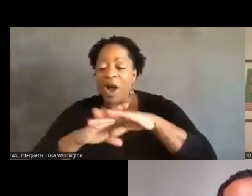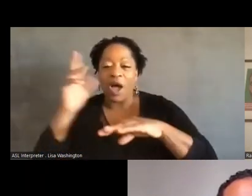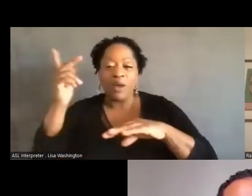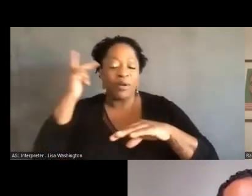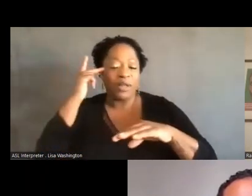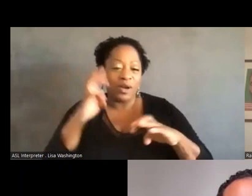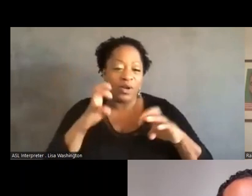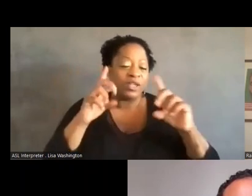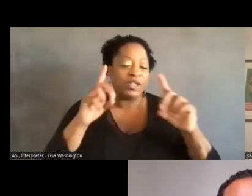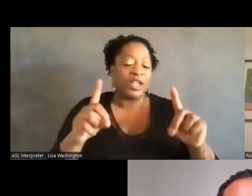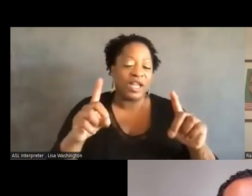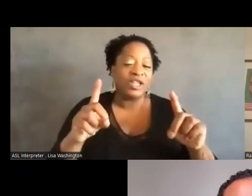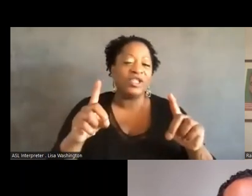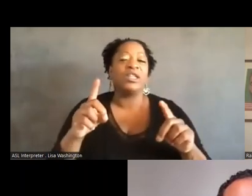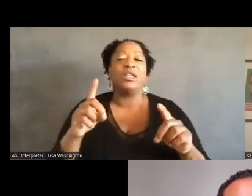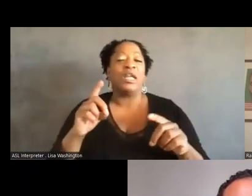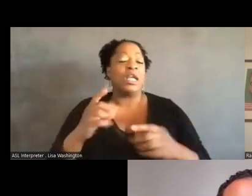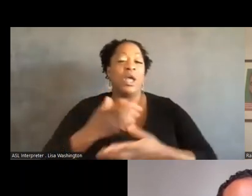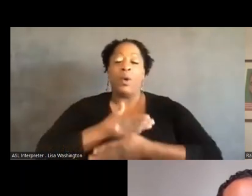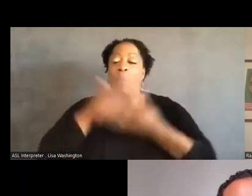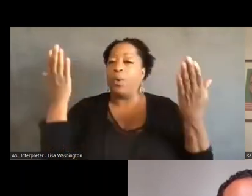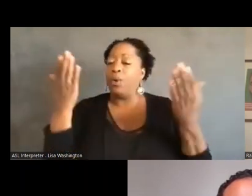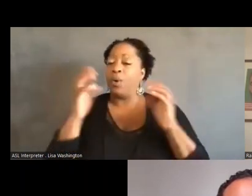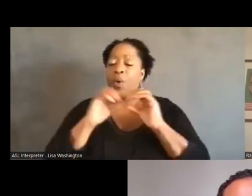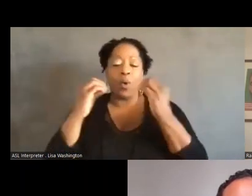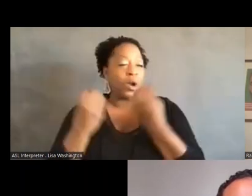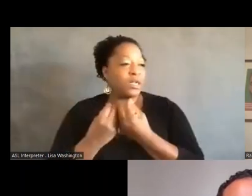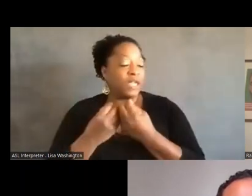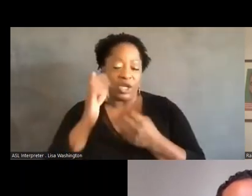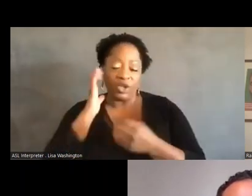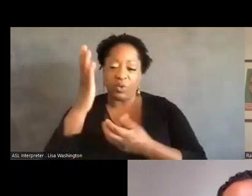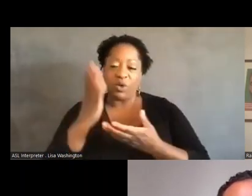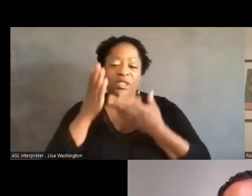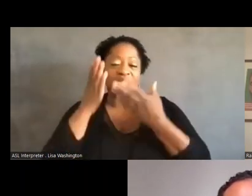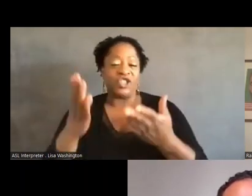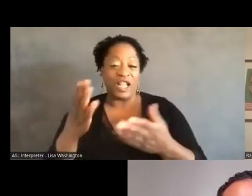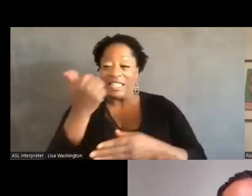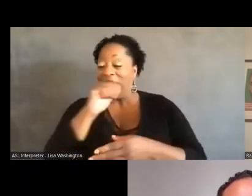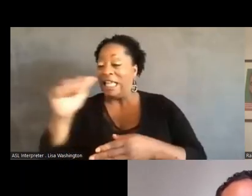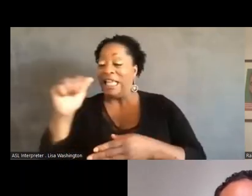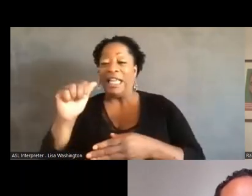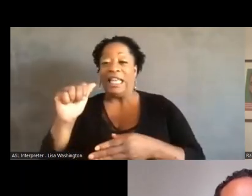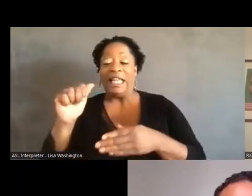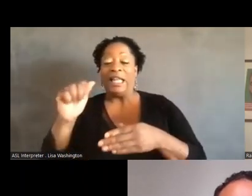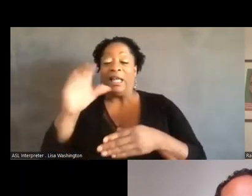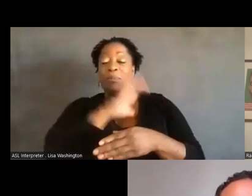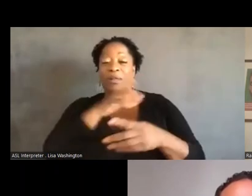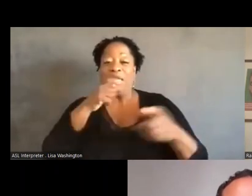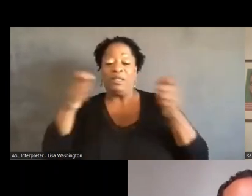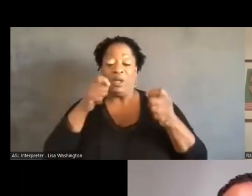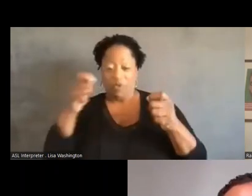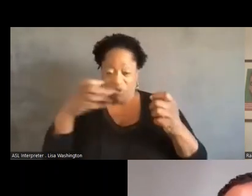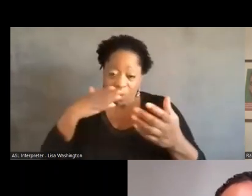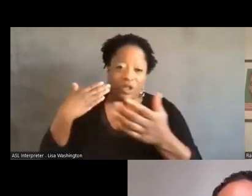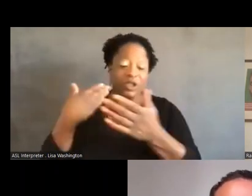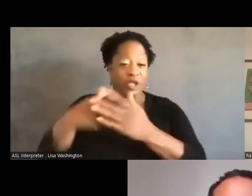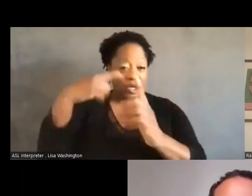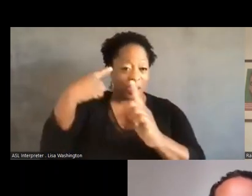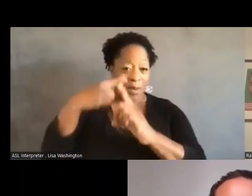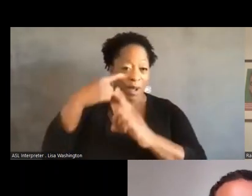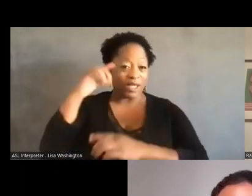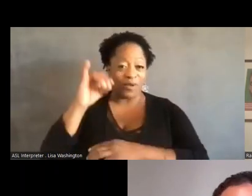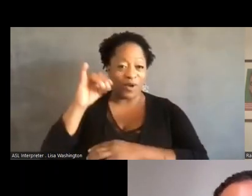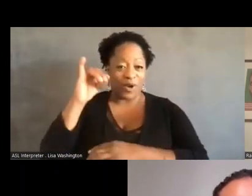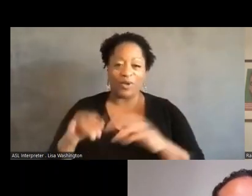us would suggest that any policing of any sort was good for Oakland. Right. So it wasn't like, you know, these